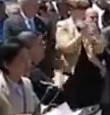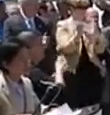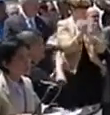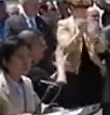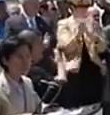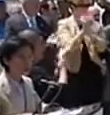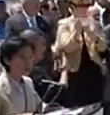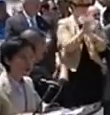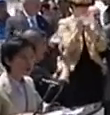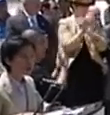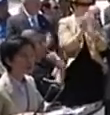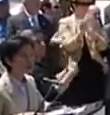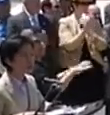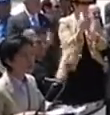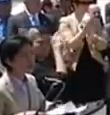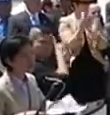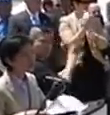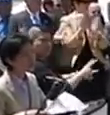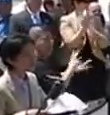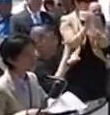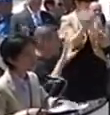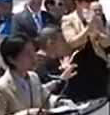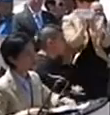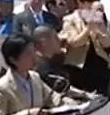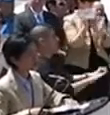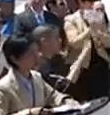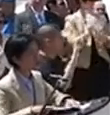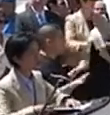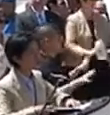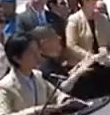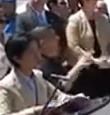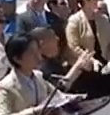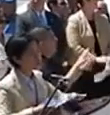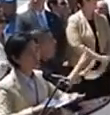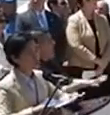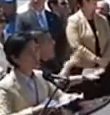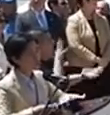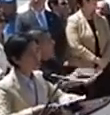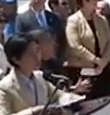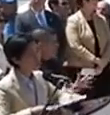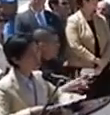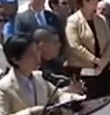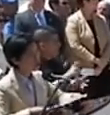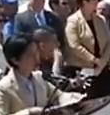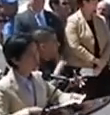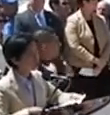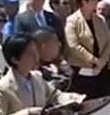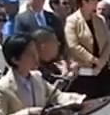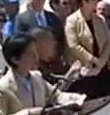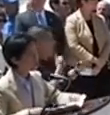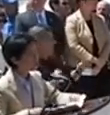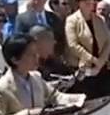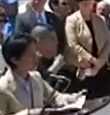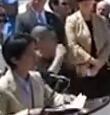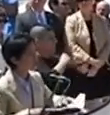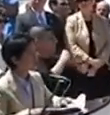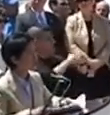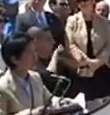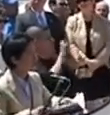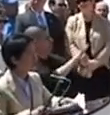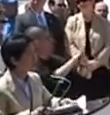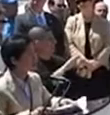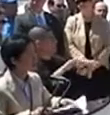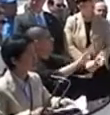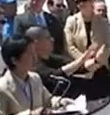They have done extraordinary work putting women's reproductive issues, women's sexual health on the map, and we thank them for the work